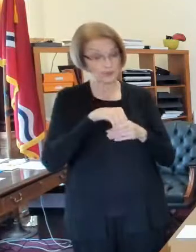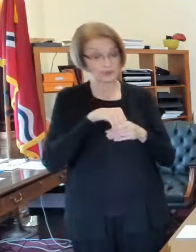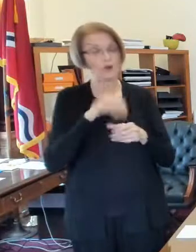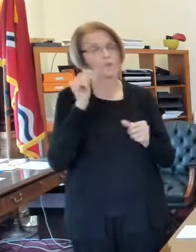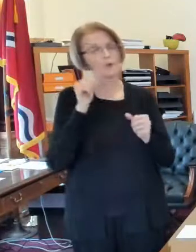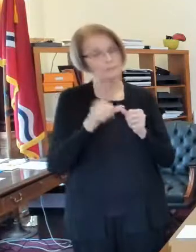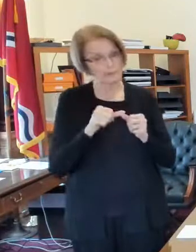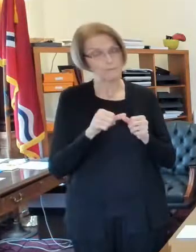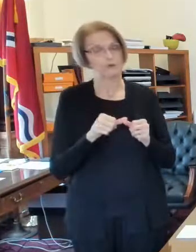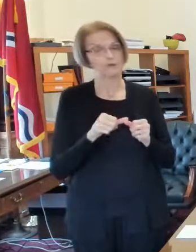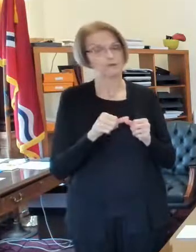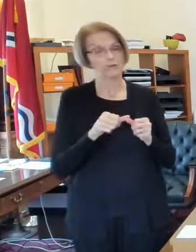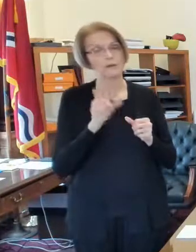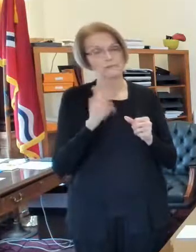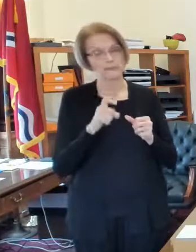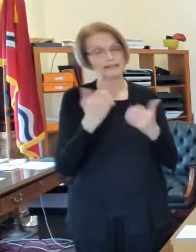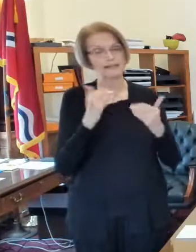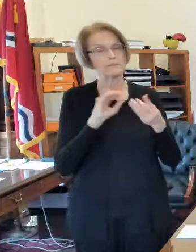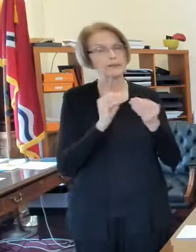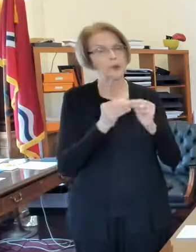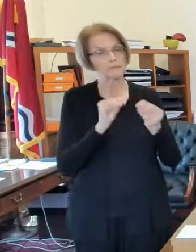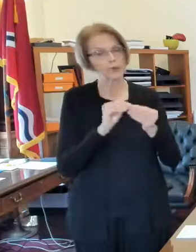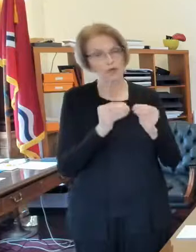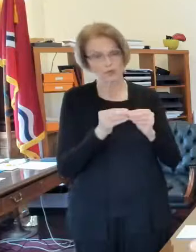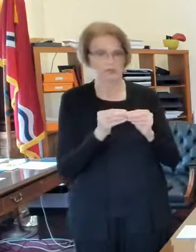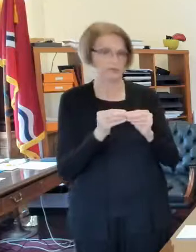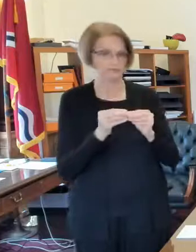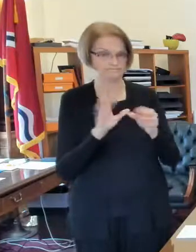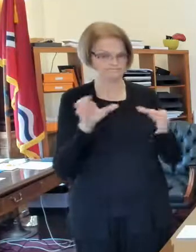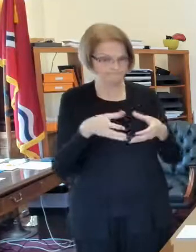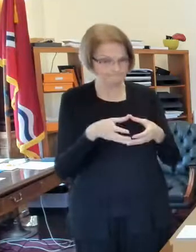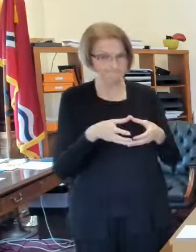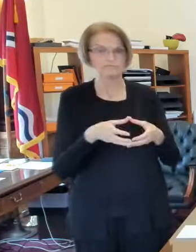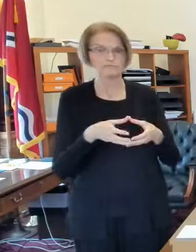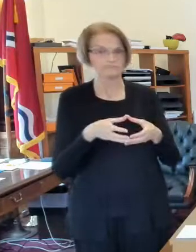that you need to limit the number of individuals that can attend the